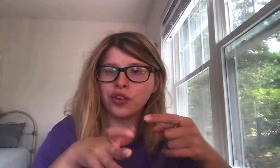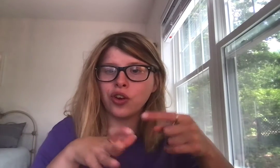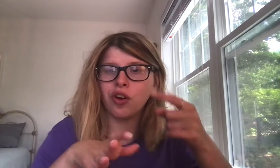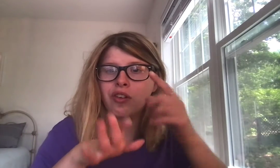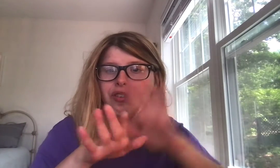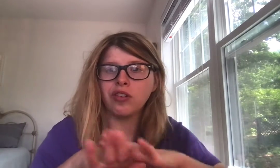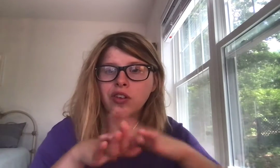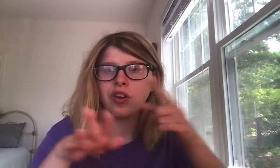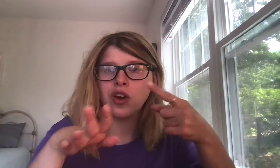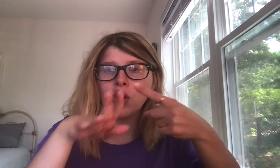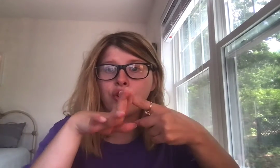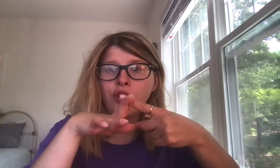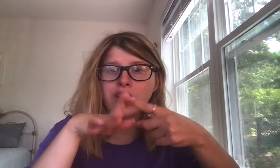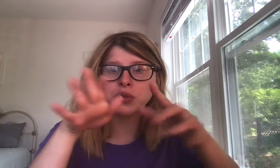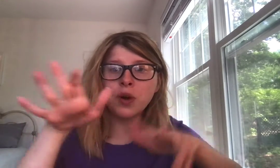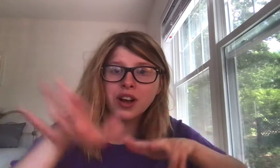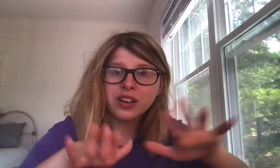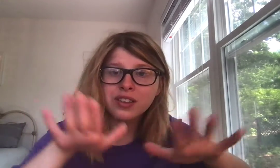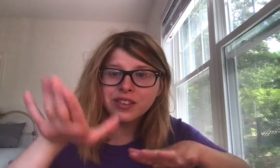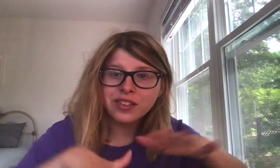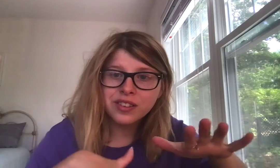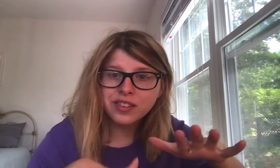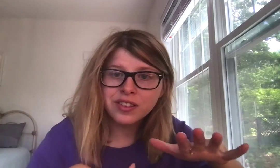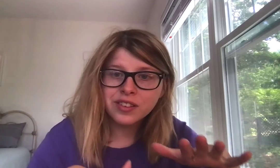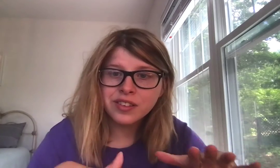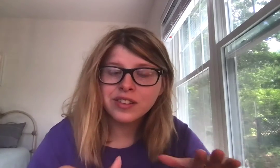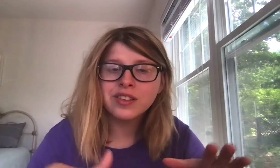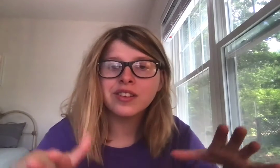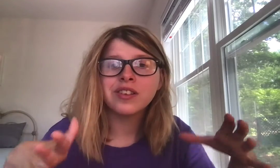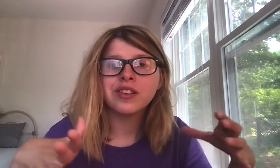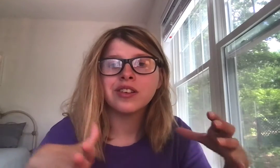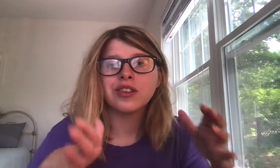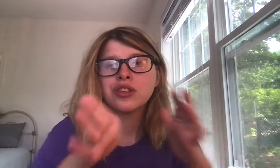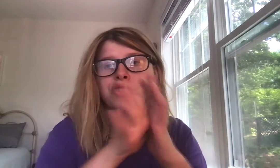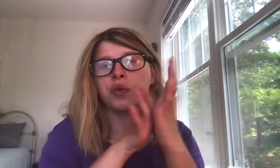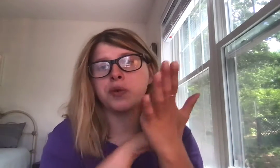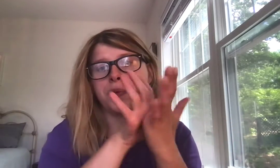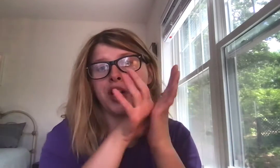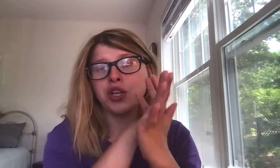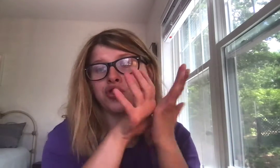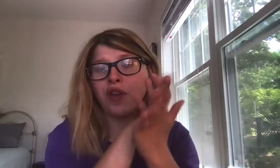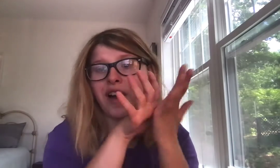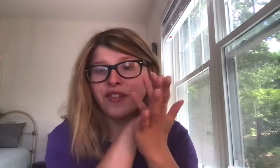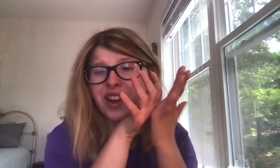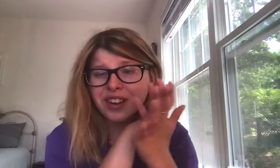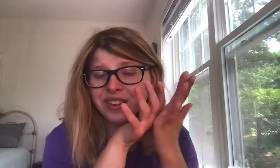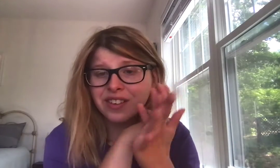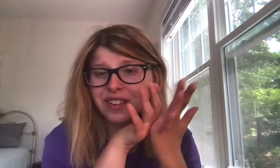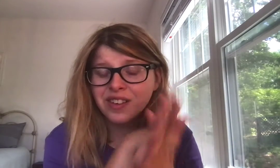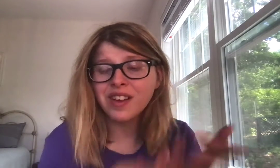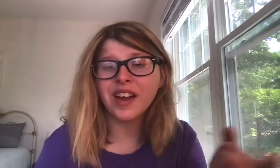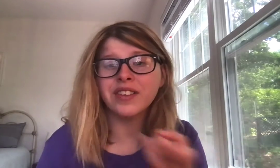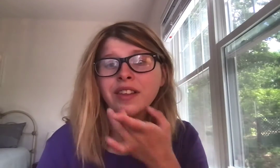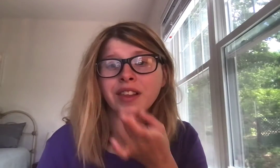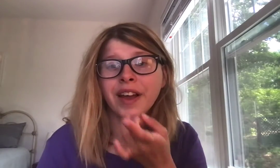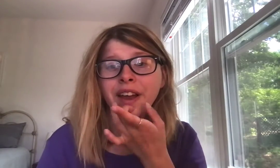on the crosswalk so it'll be traffic and then light